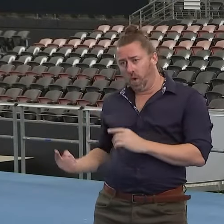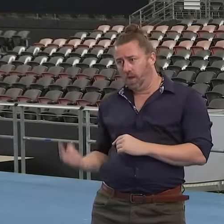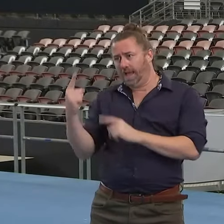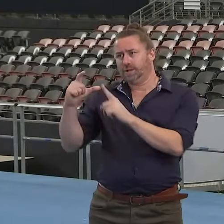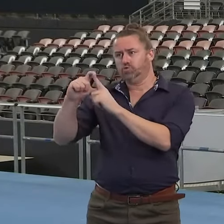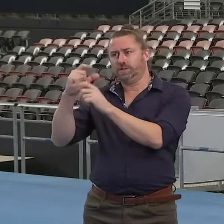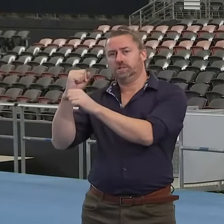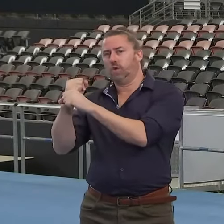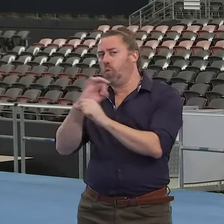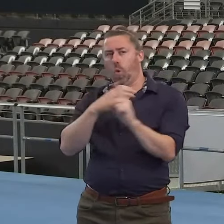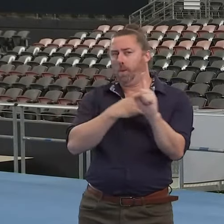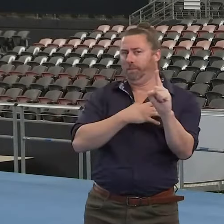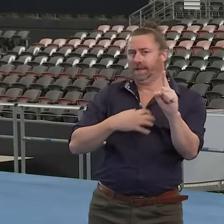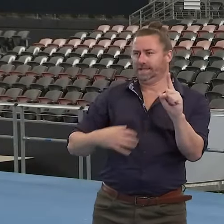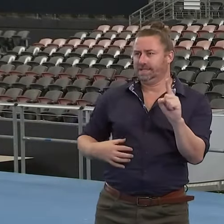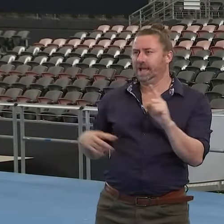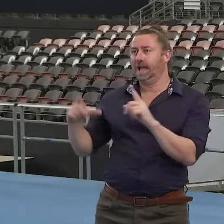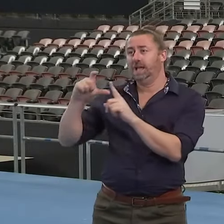general, not to the minister.